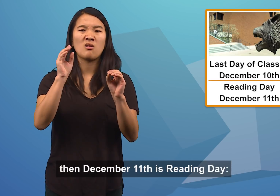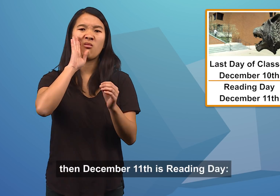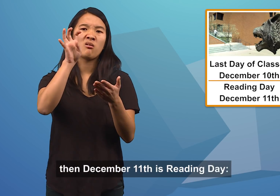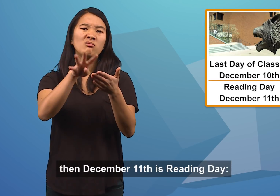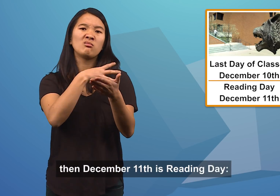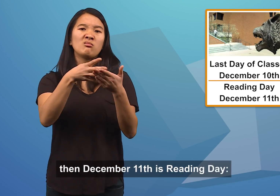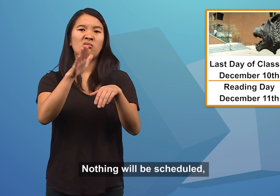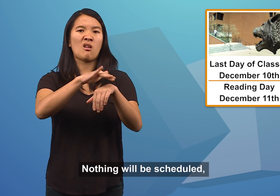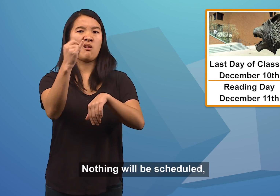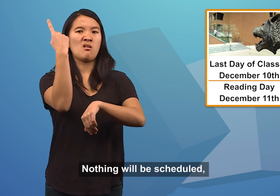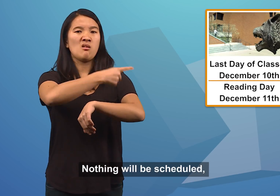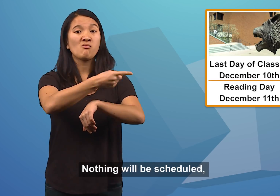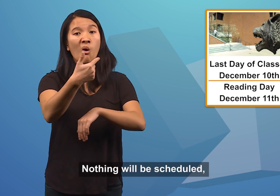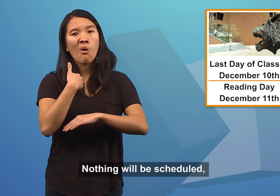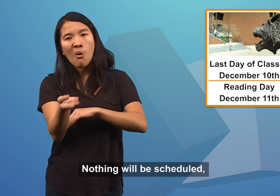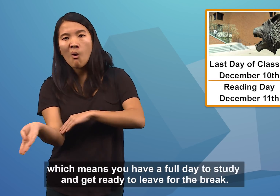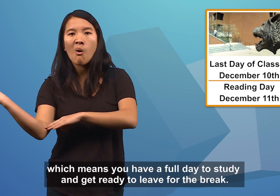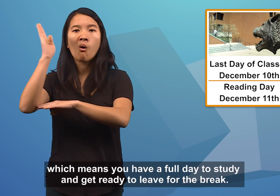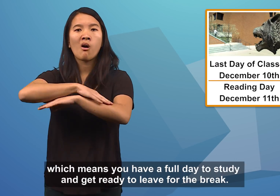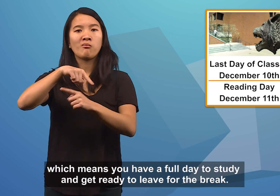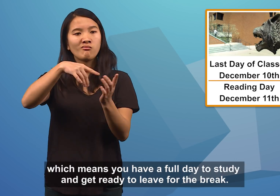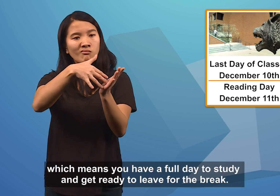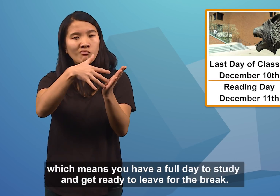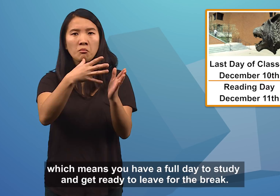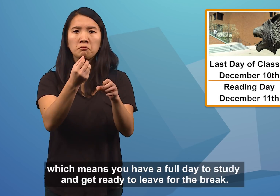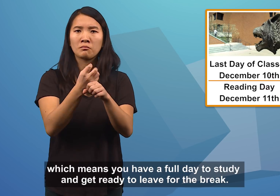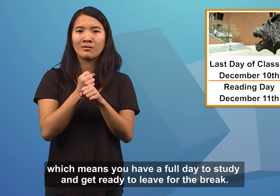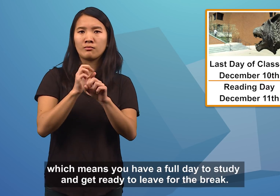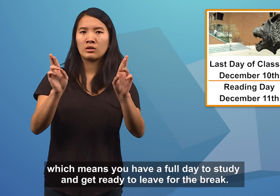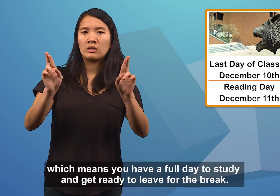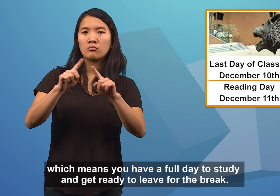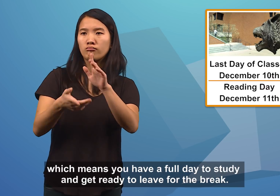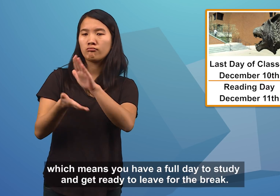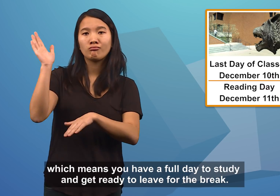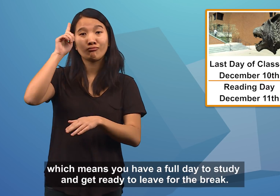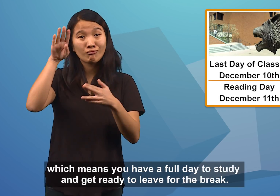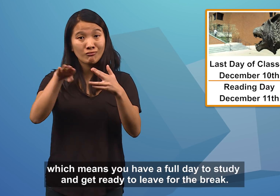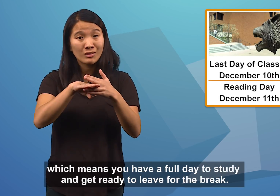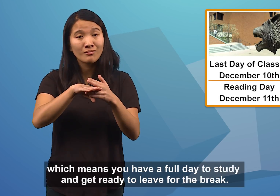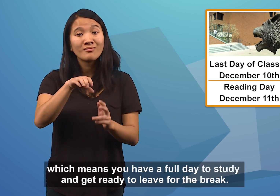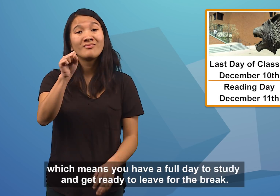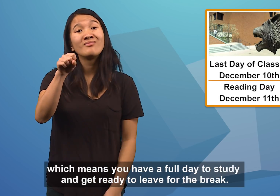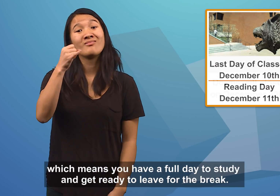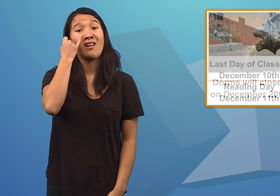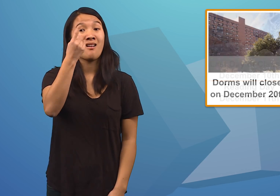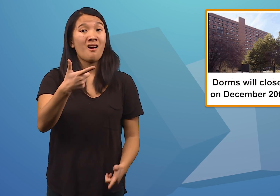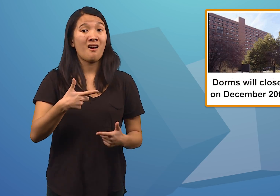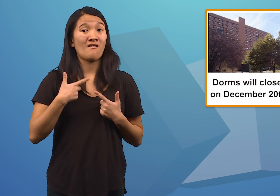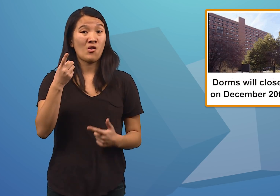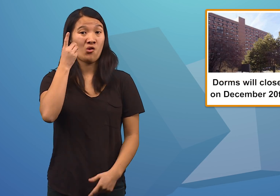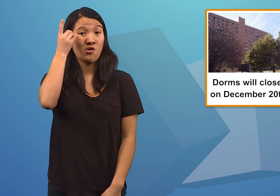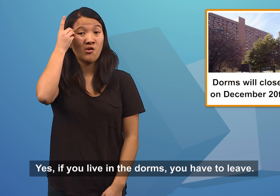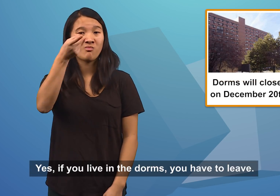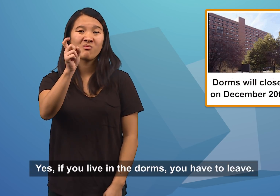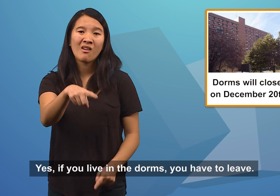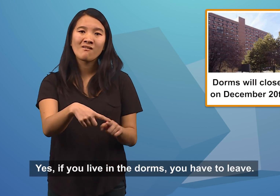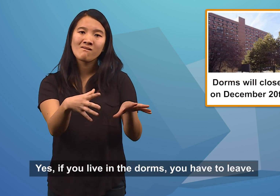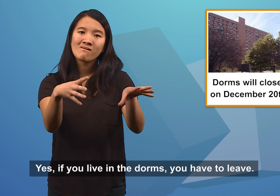day. Nothing will be scheduled, which means you have a full day to study and get ready to leave for the break. Yes, if you live in the